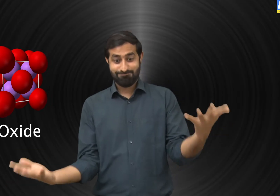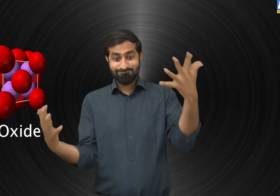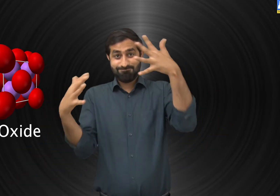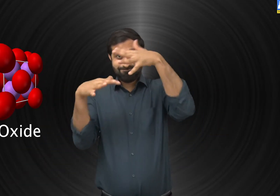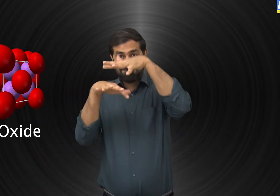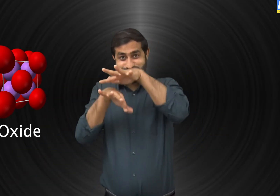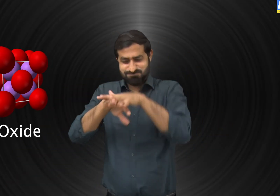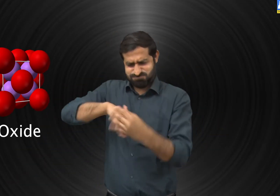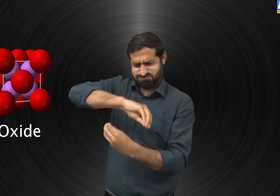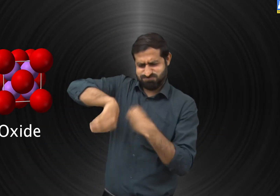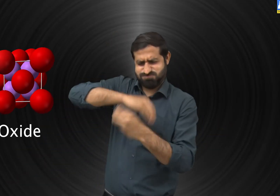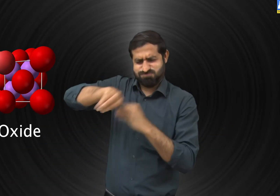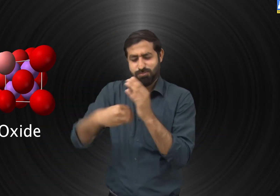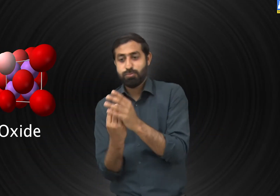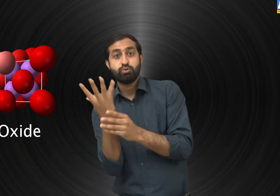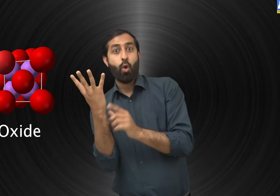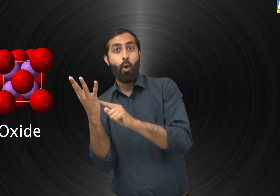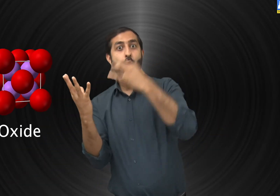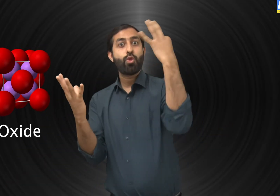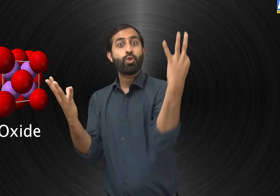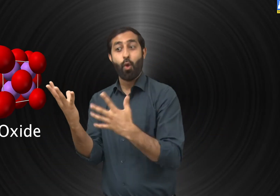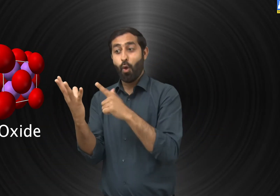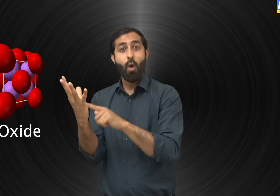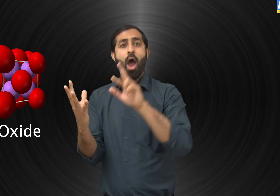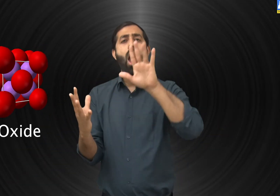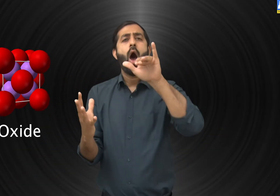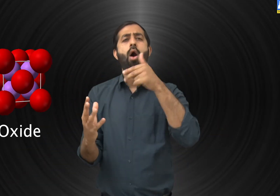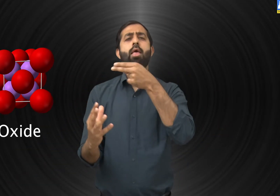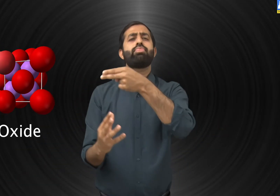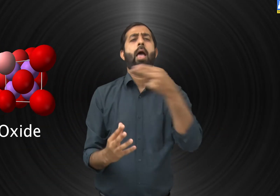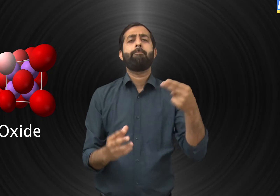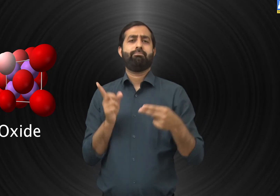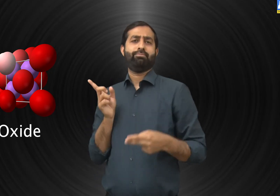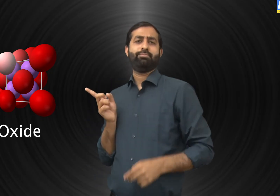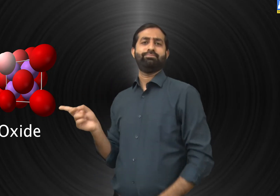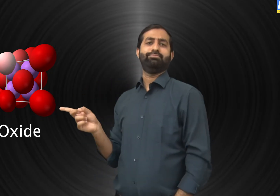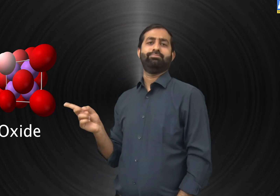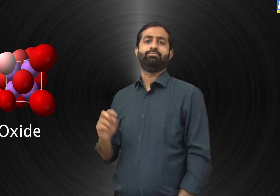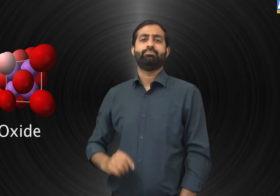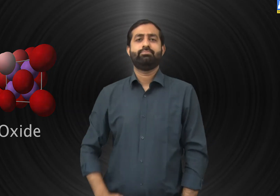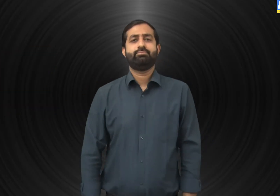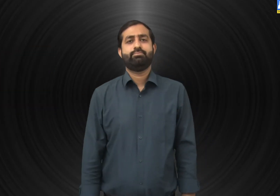chemical formula. So oxides are binary compounds formed by the reaction of oxygen with other elements.